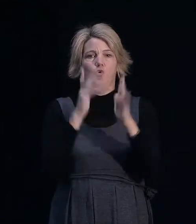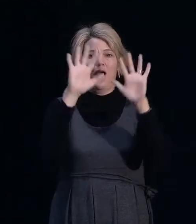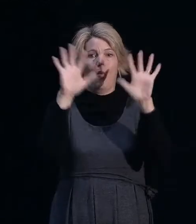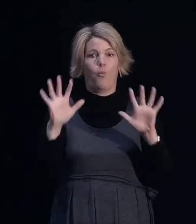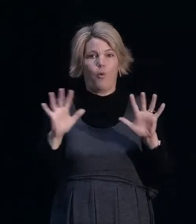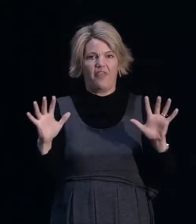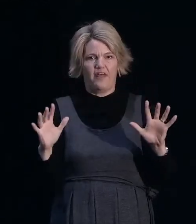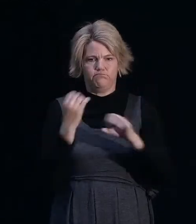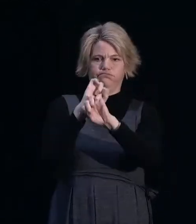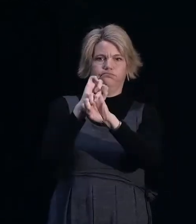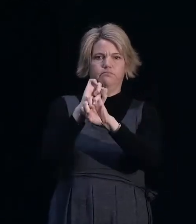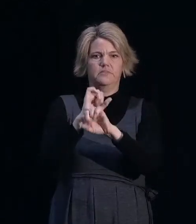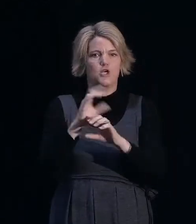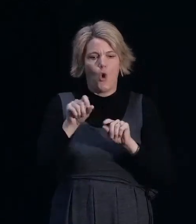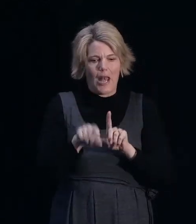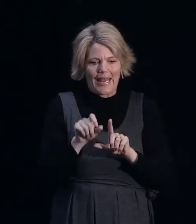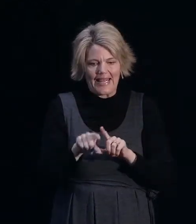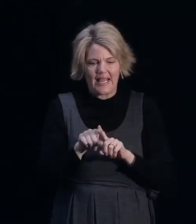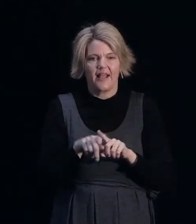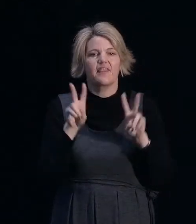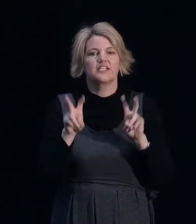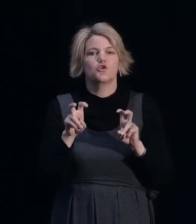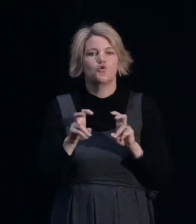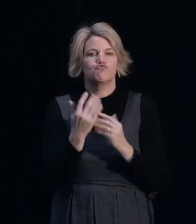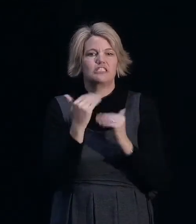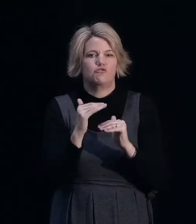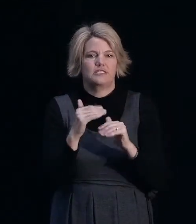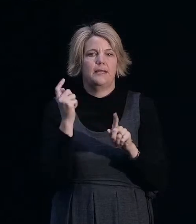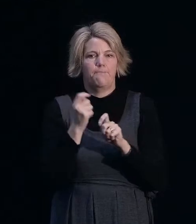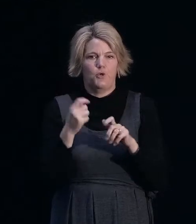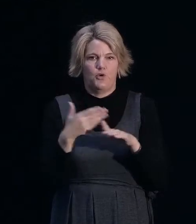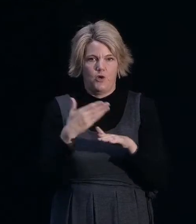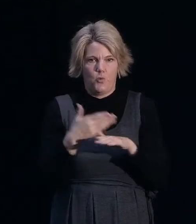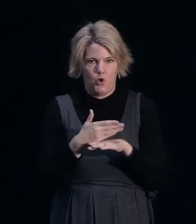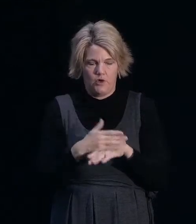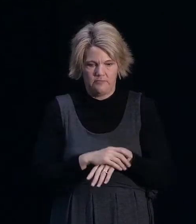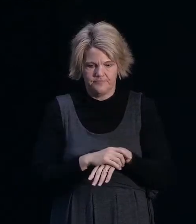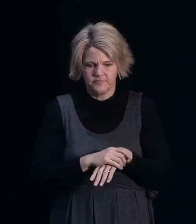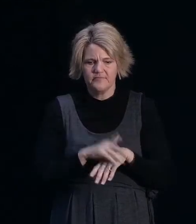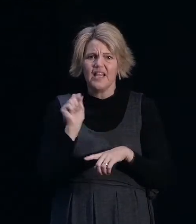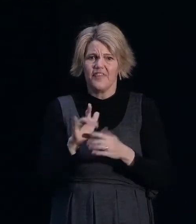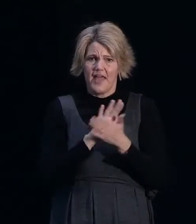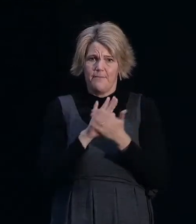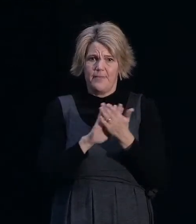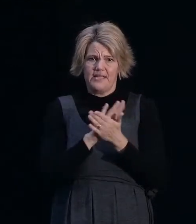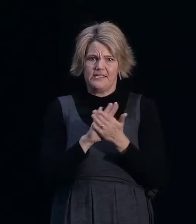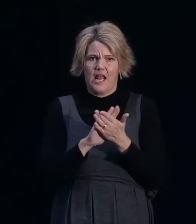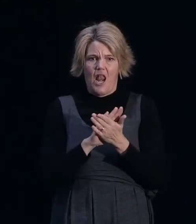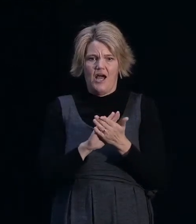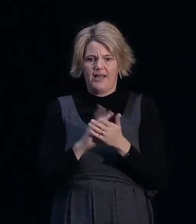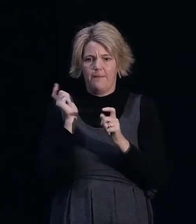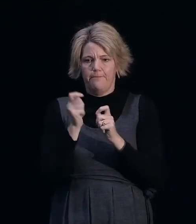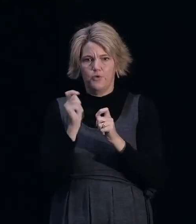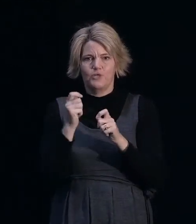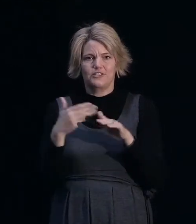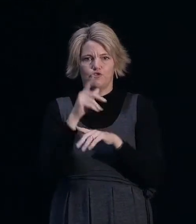we call restricted building work, and if they are consented work, then they have to be undertaken by a licensed building practitioner, a licensed